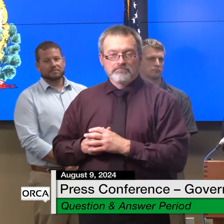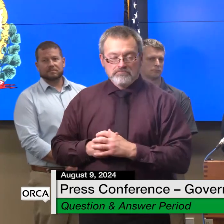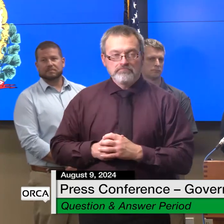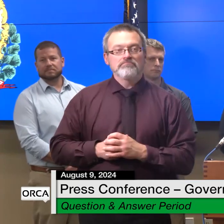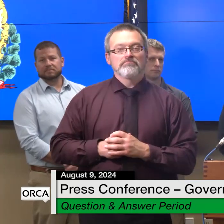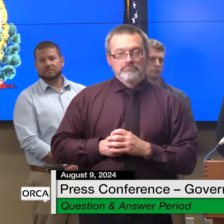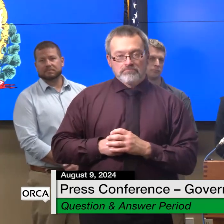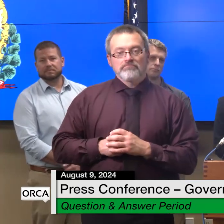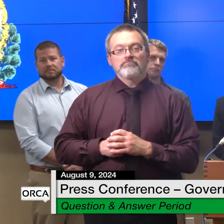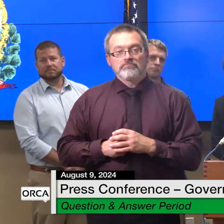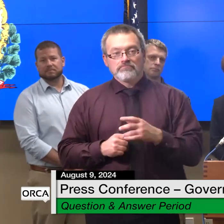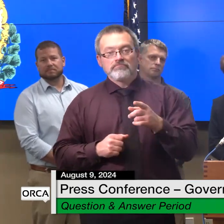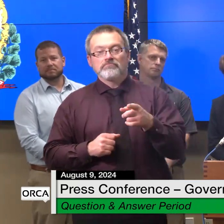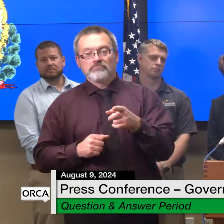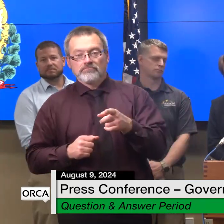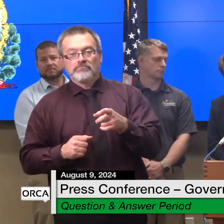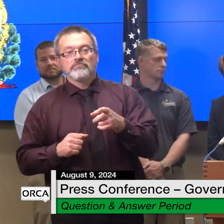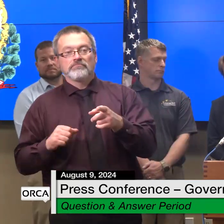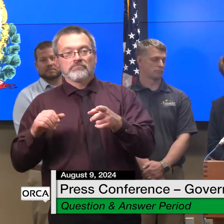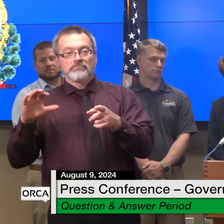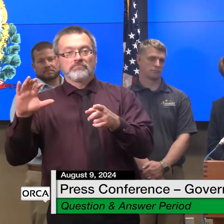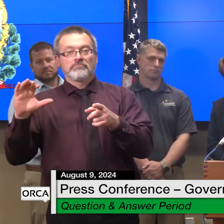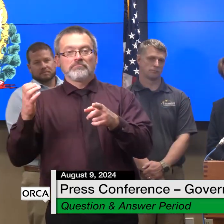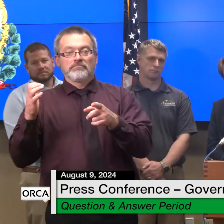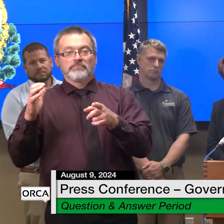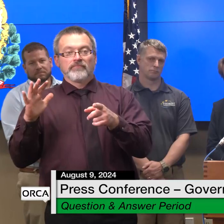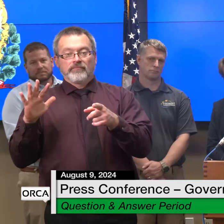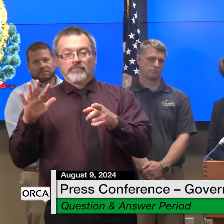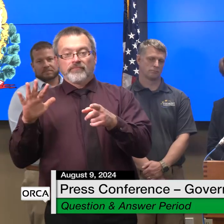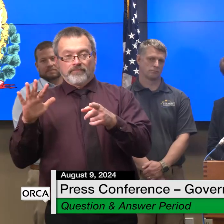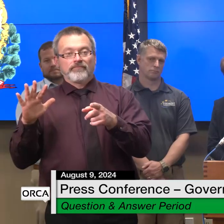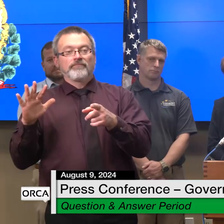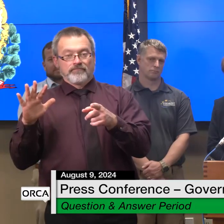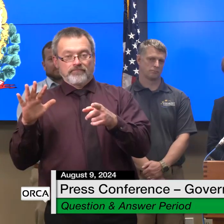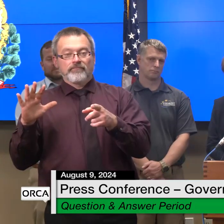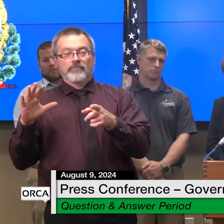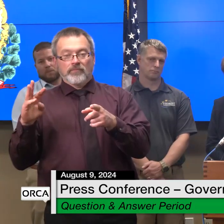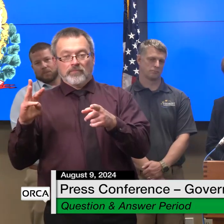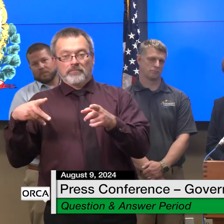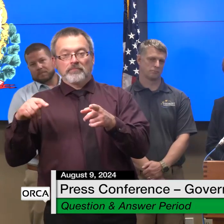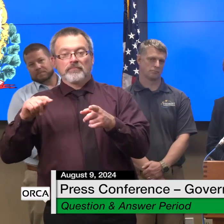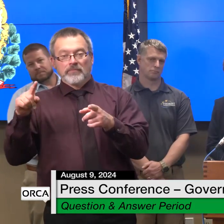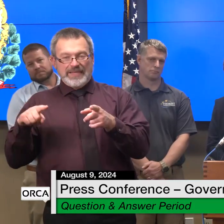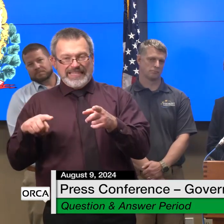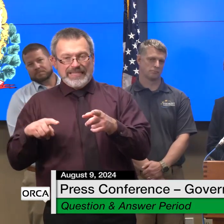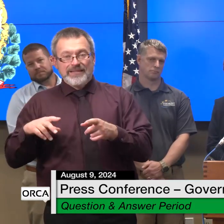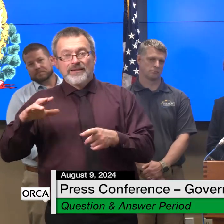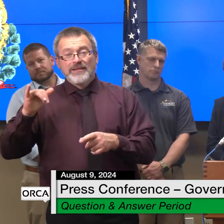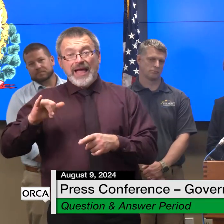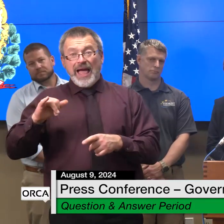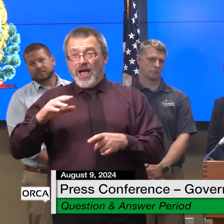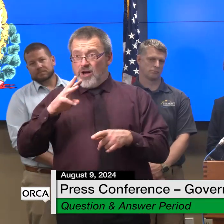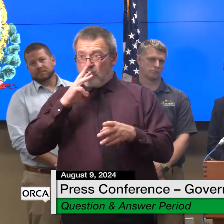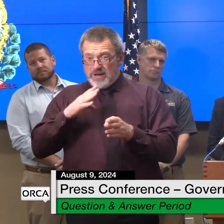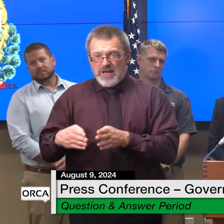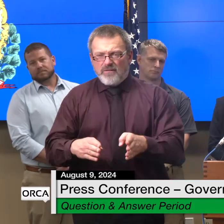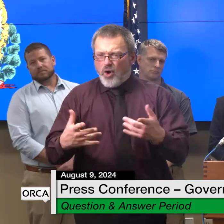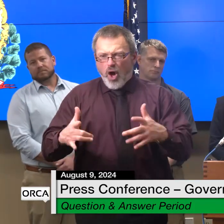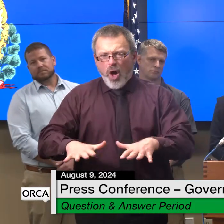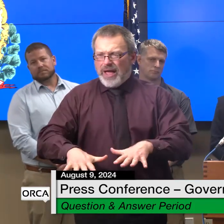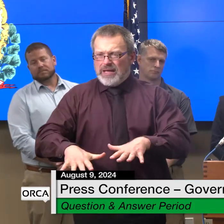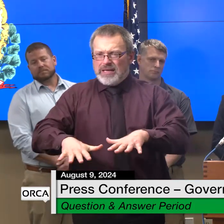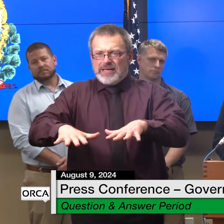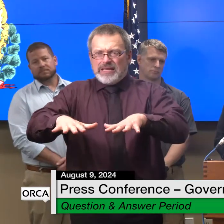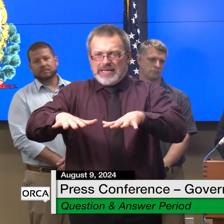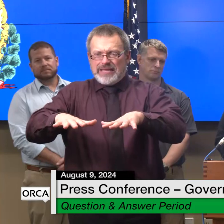um the storms today commissioner morrison mentioned that the something's already at flood stage levels i guess where do the other rivers whether it's lamoille